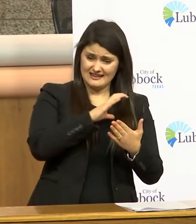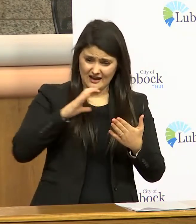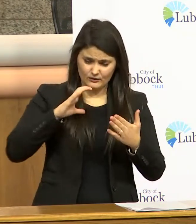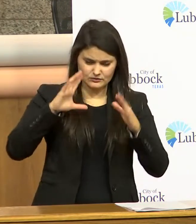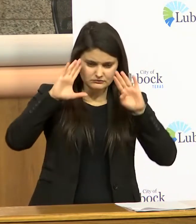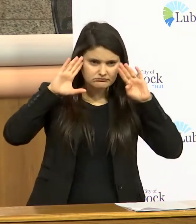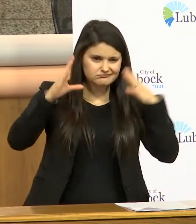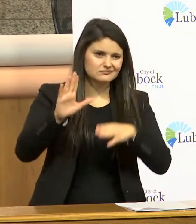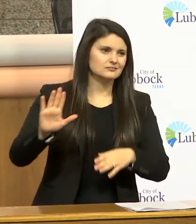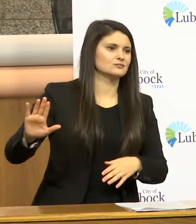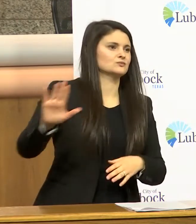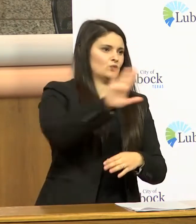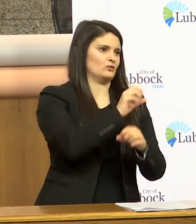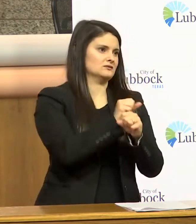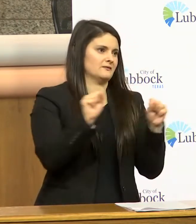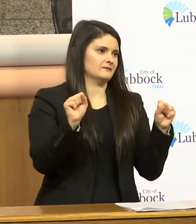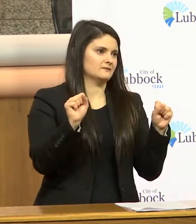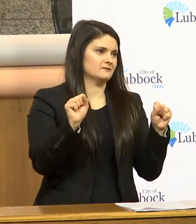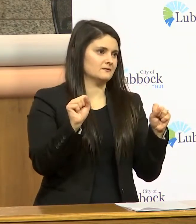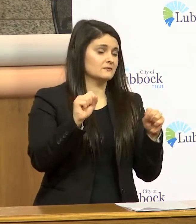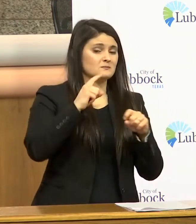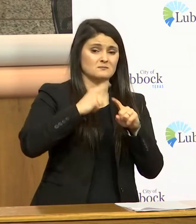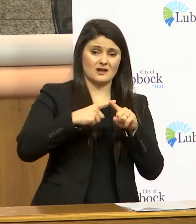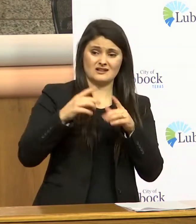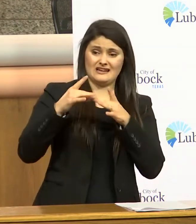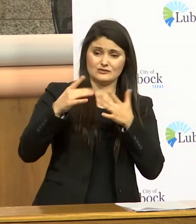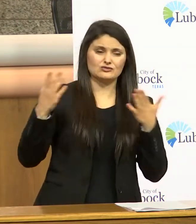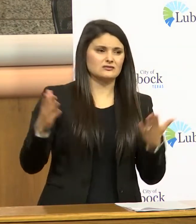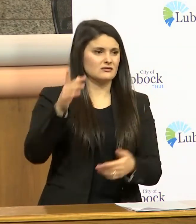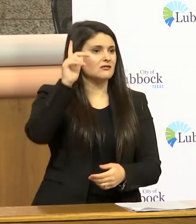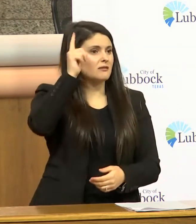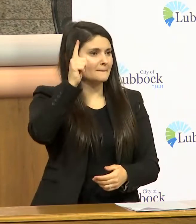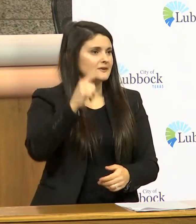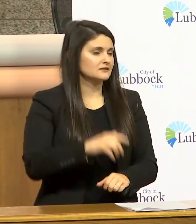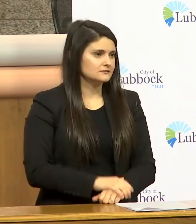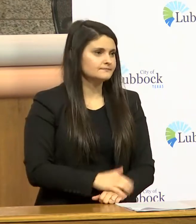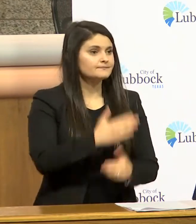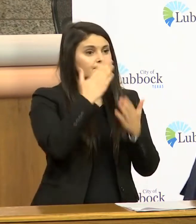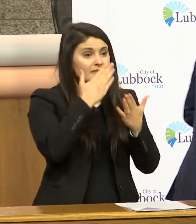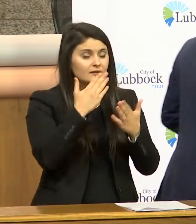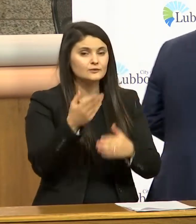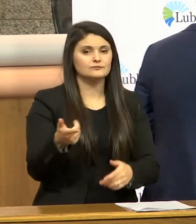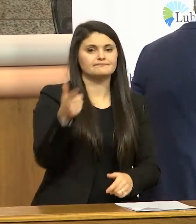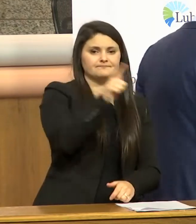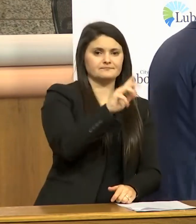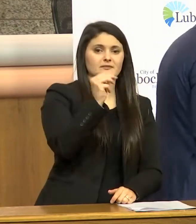focused on along with the leadership of the city of lubbock thank you mr atkinson